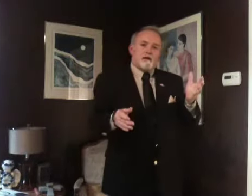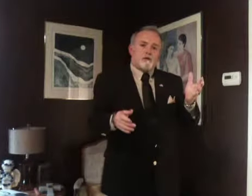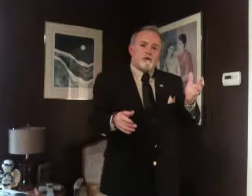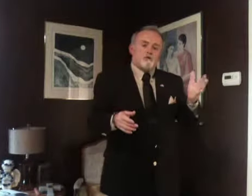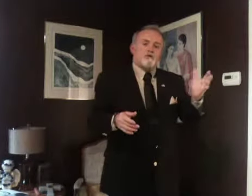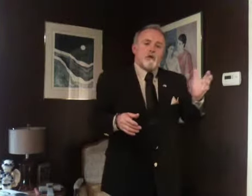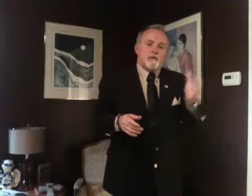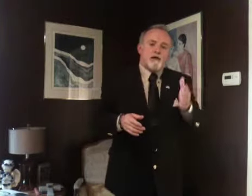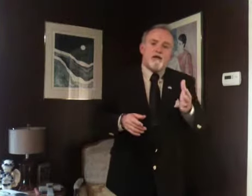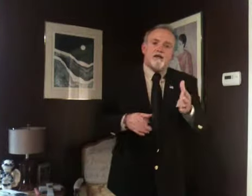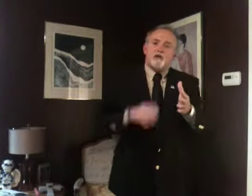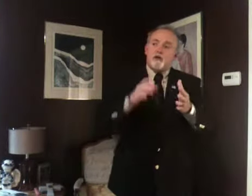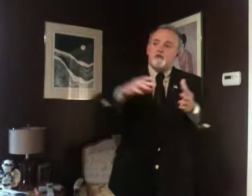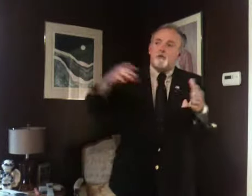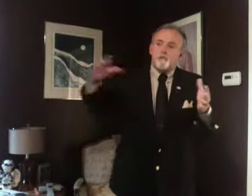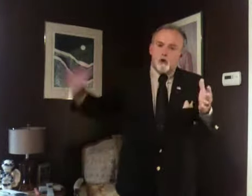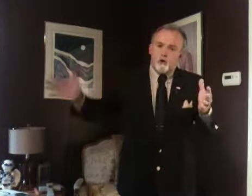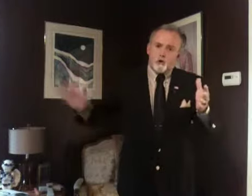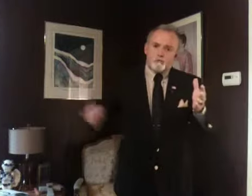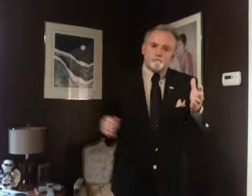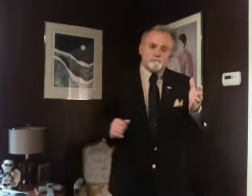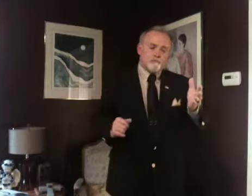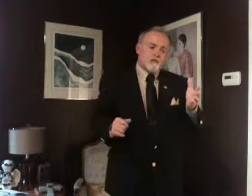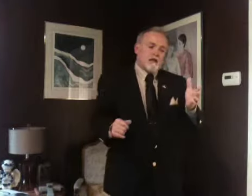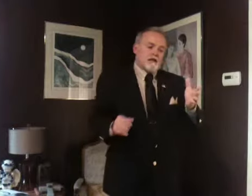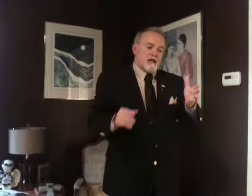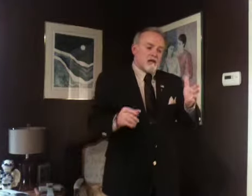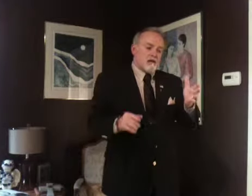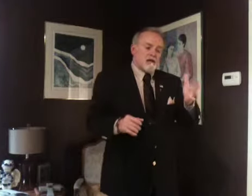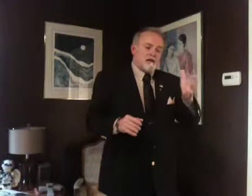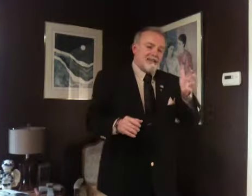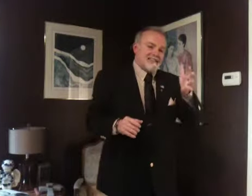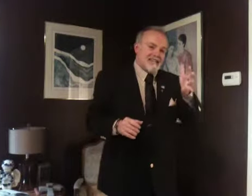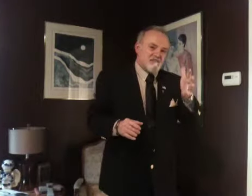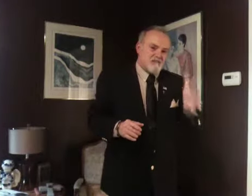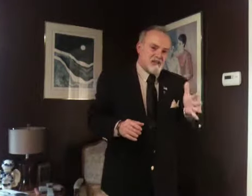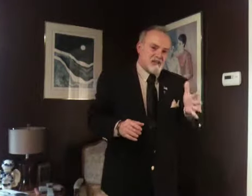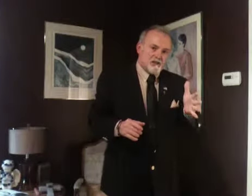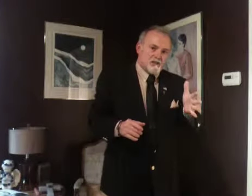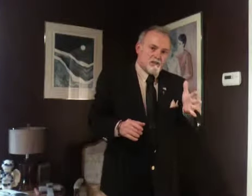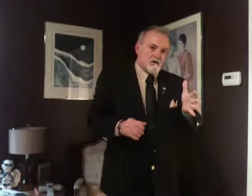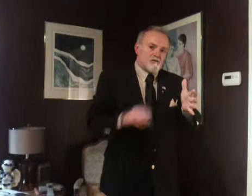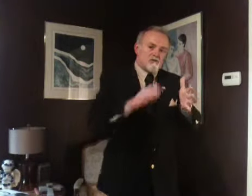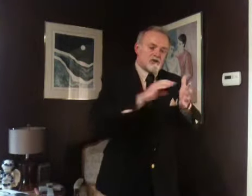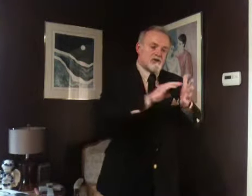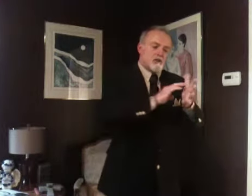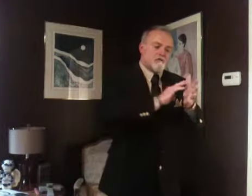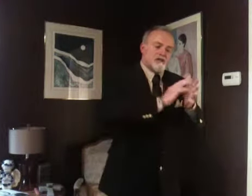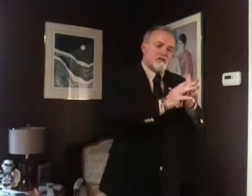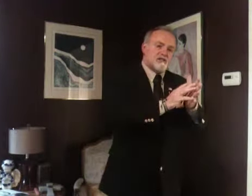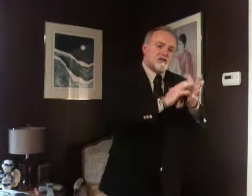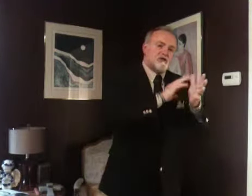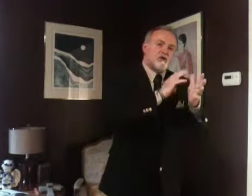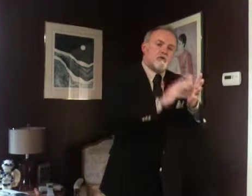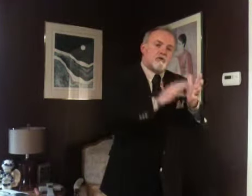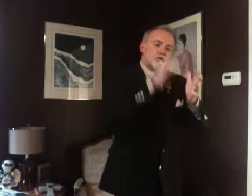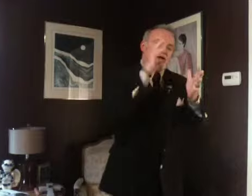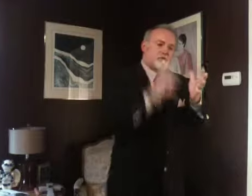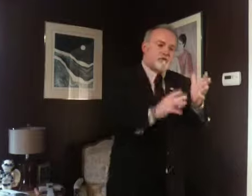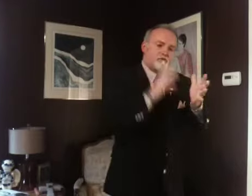what you've got planned out to do tomorrow. Now, that is a vision. Those are just little visions that you go through, regular little